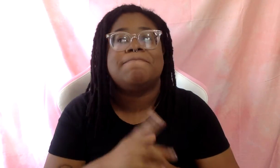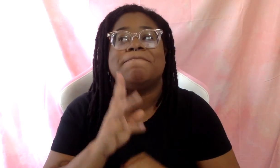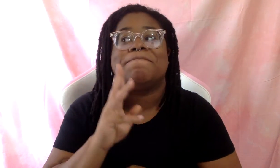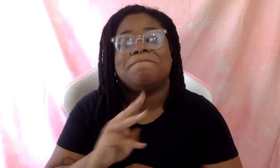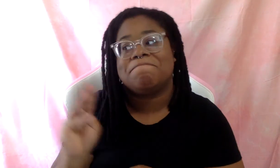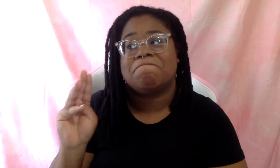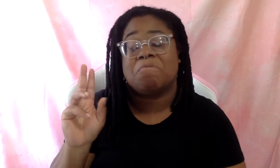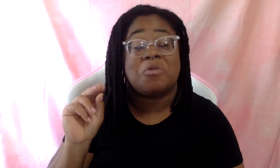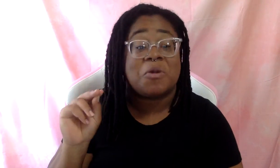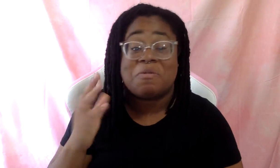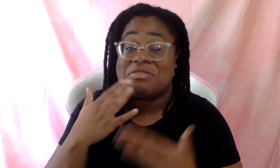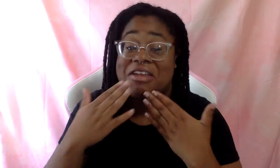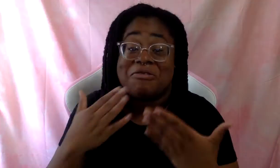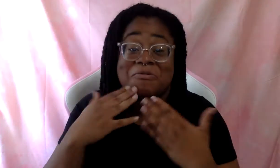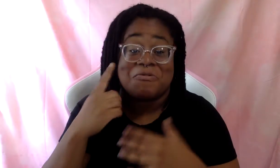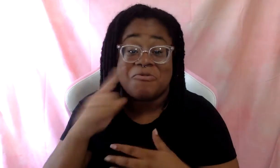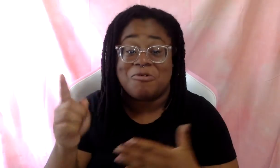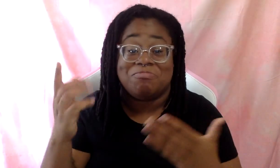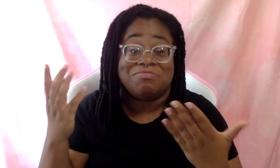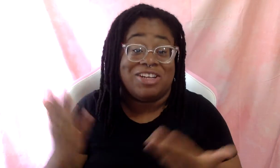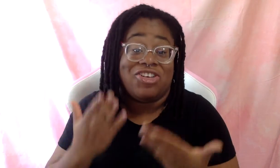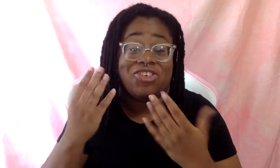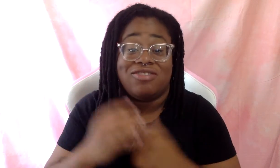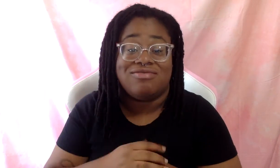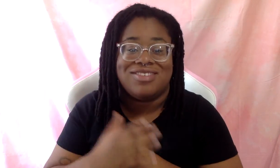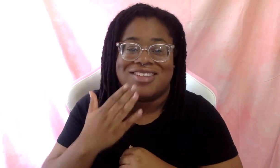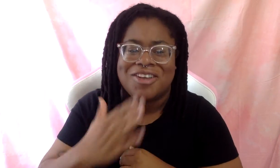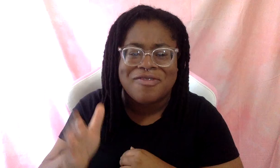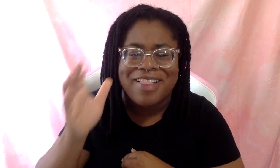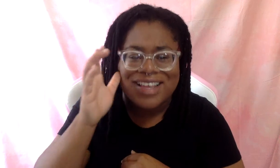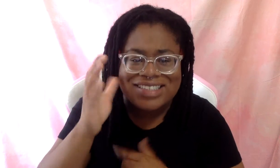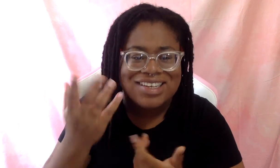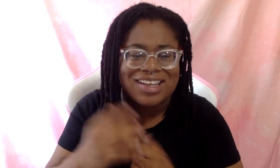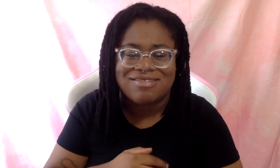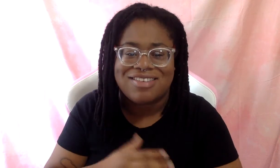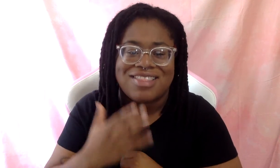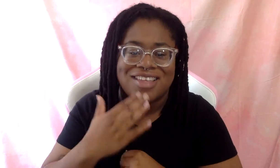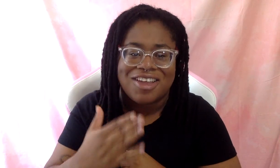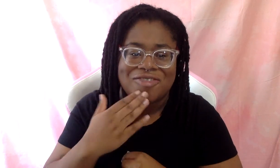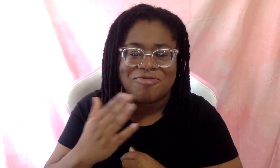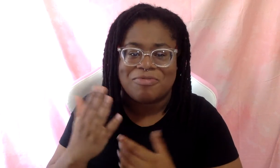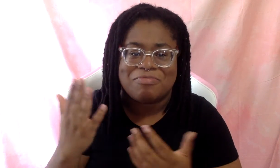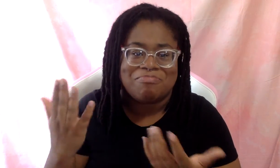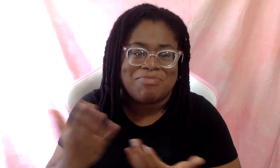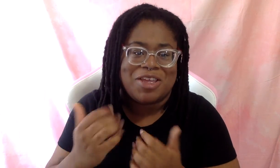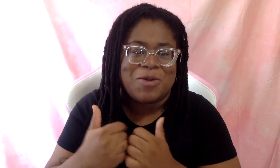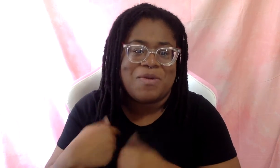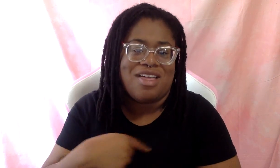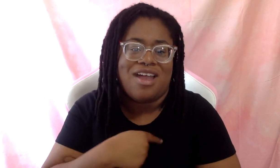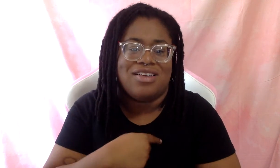no, thank you for being here. Thank you for listening. Thank you for giving a thought. Thanks for being dope.